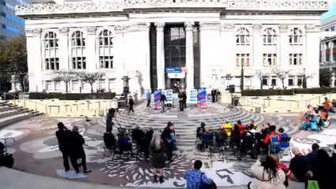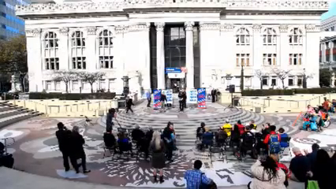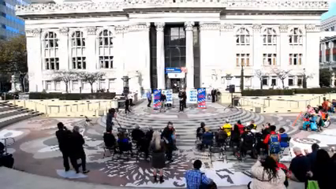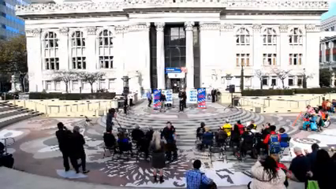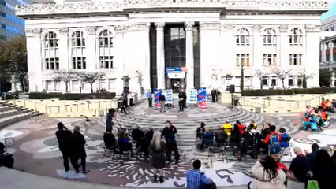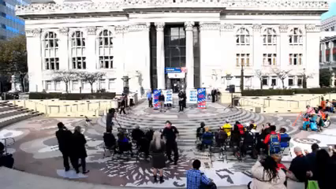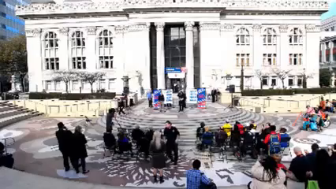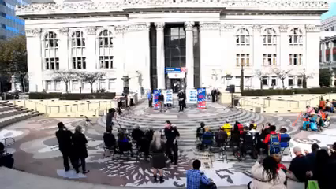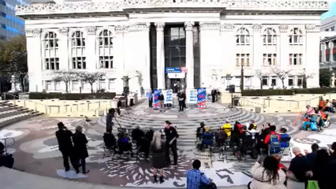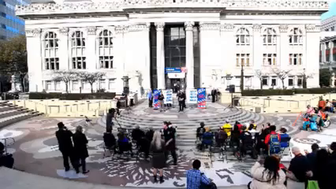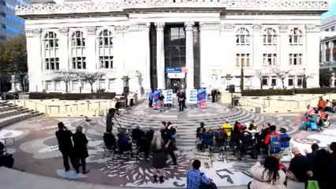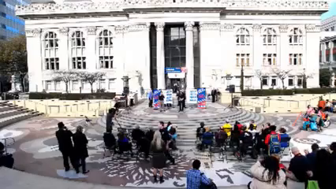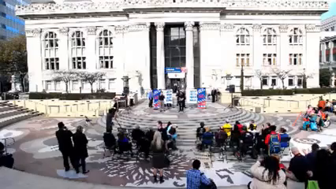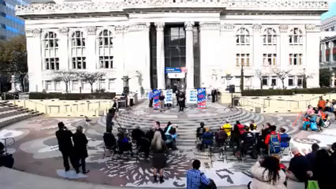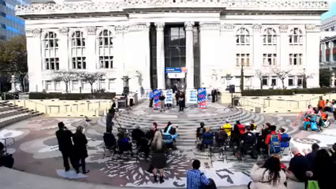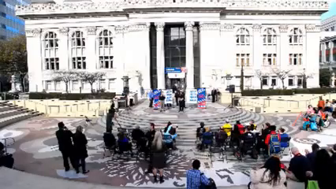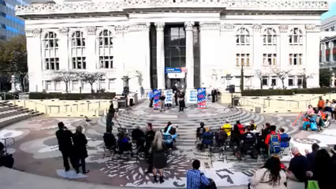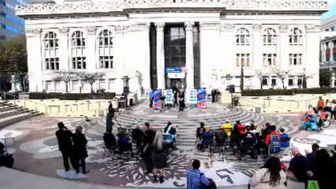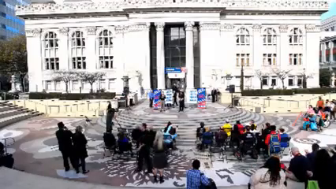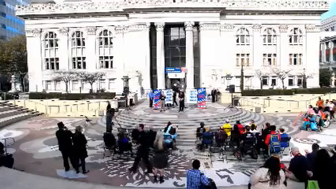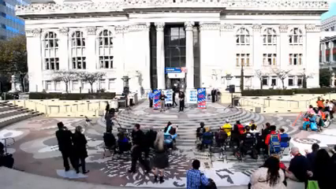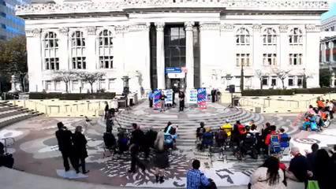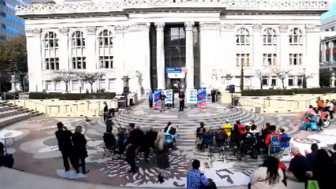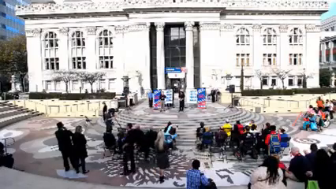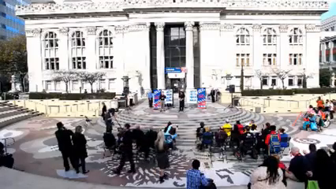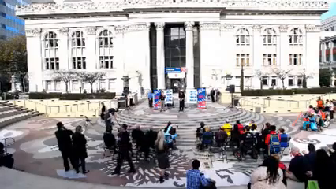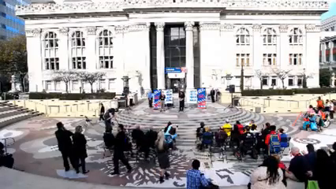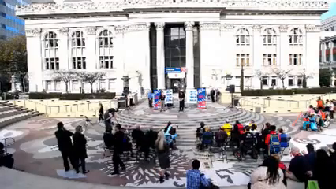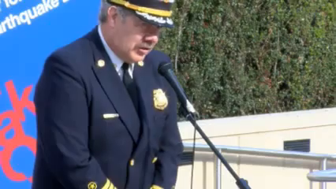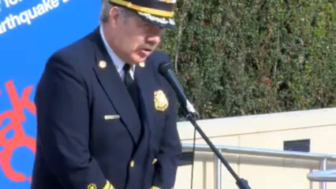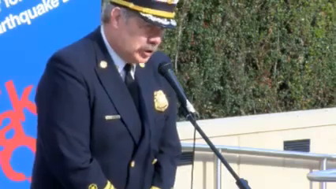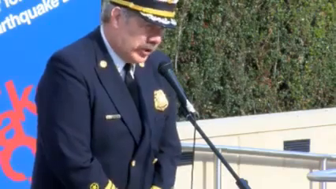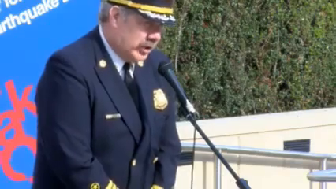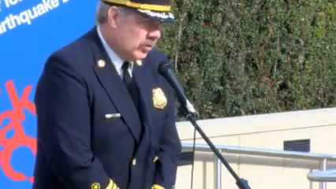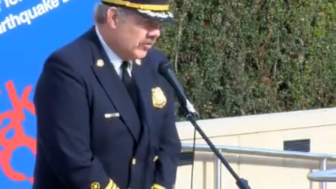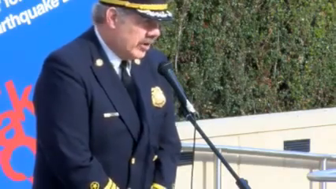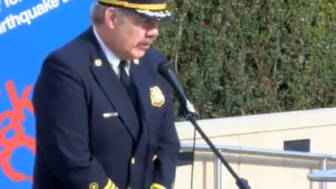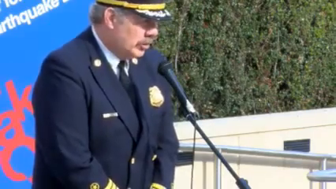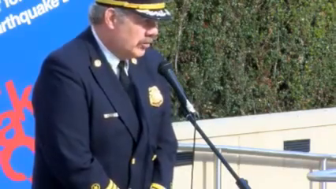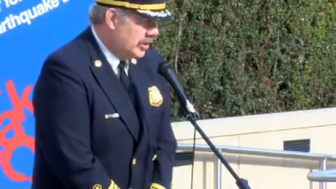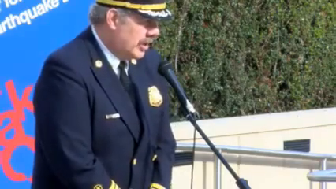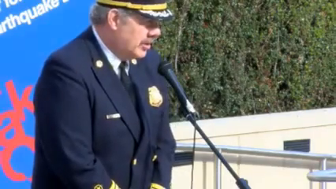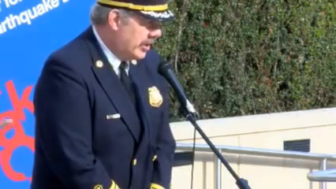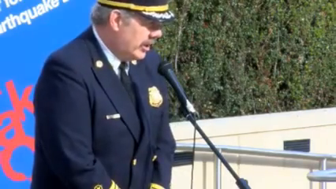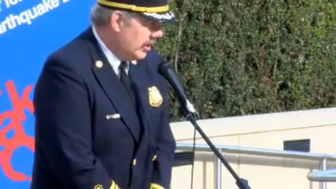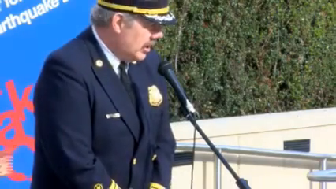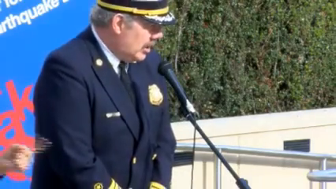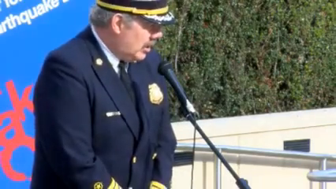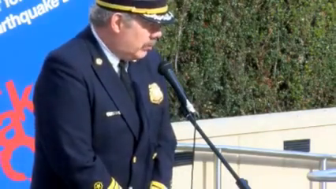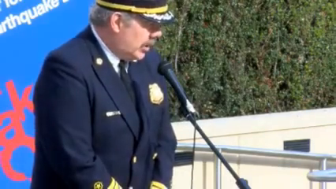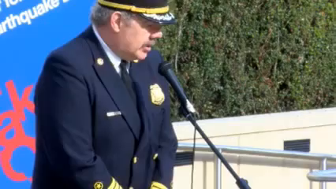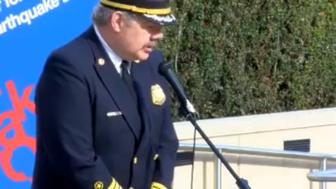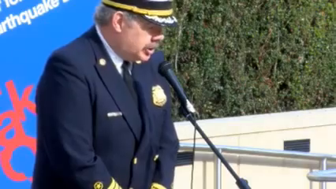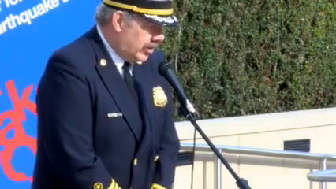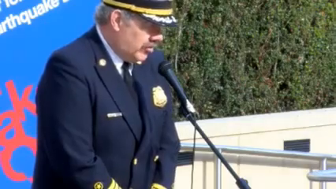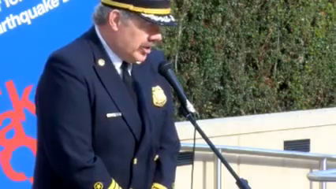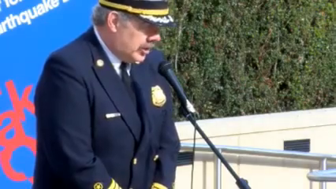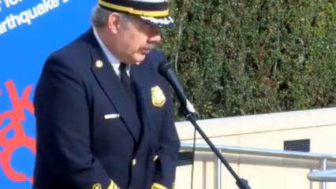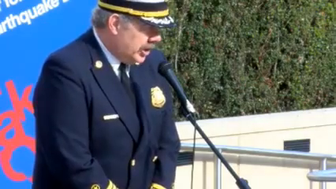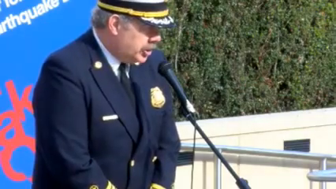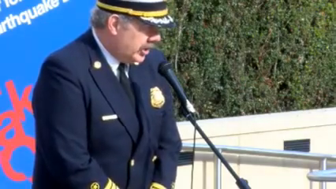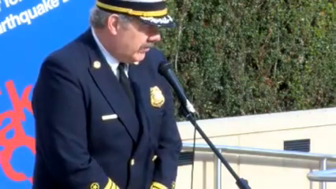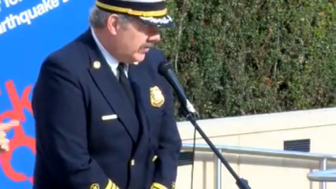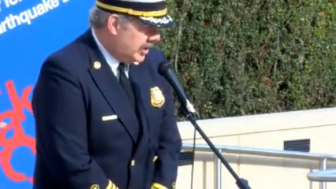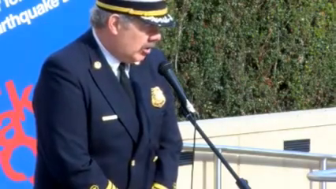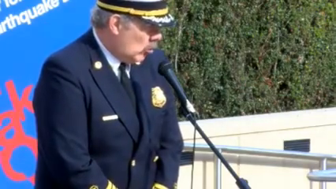So unfortunately, my boss and our fire chief, Teresa Deloach-Reed, was not able to attend today, but she has